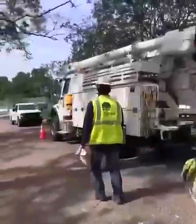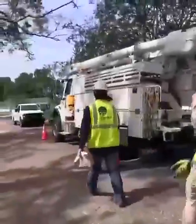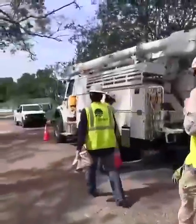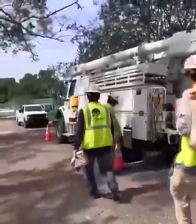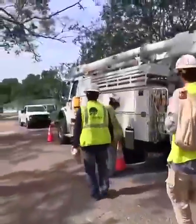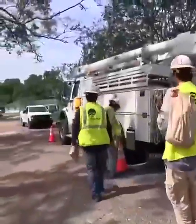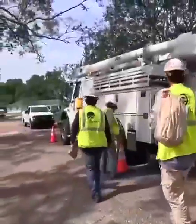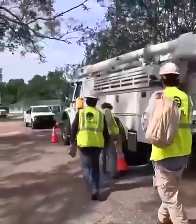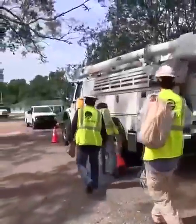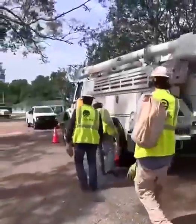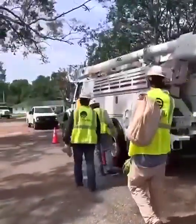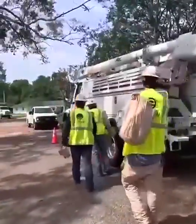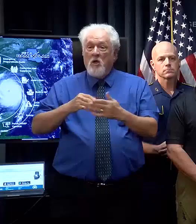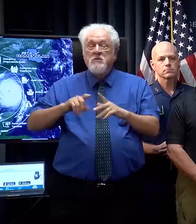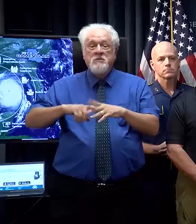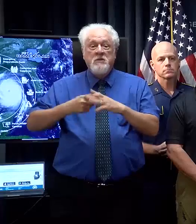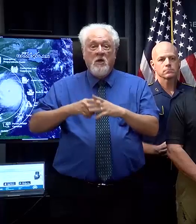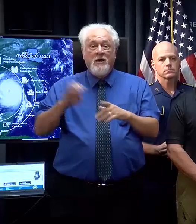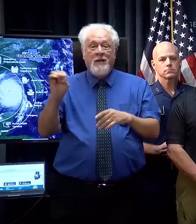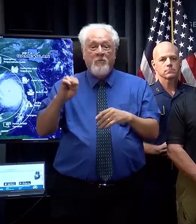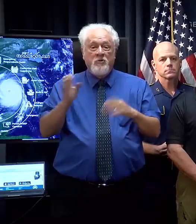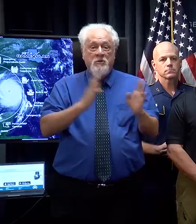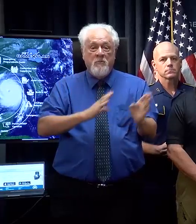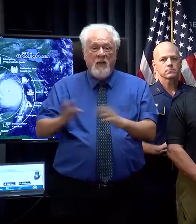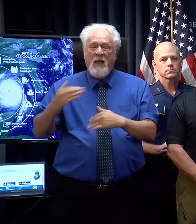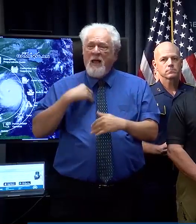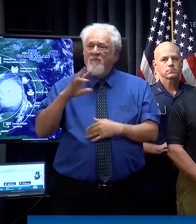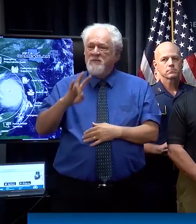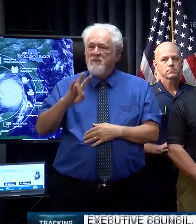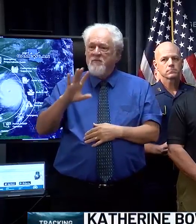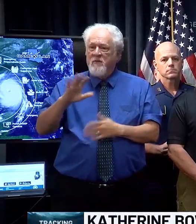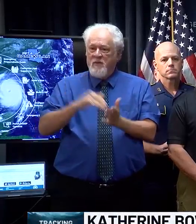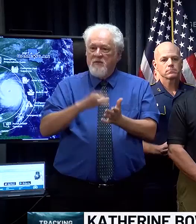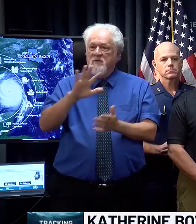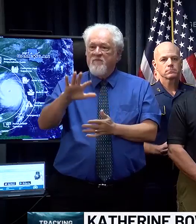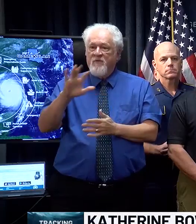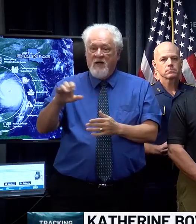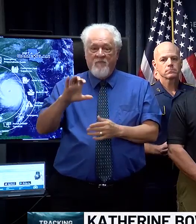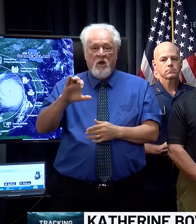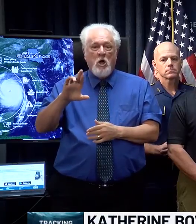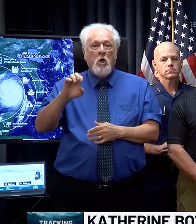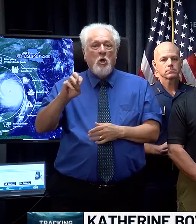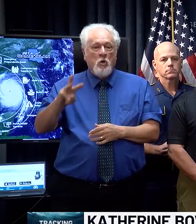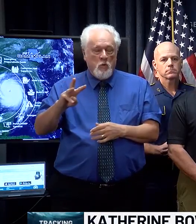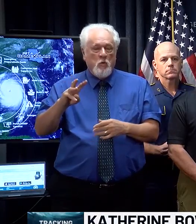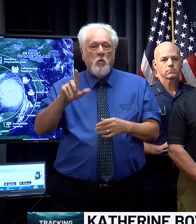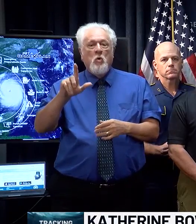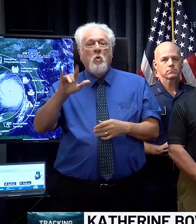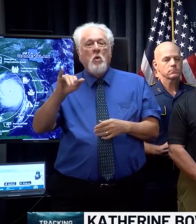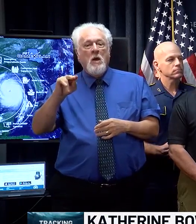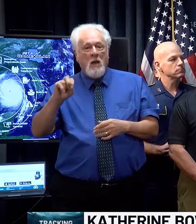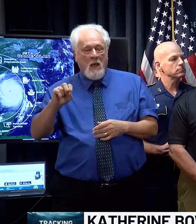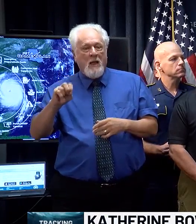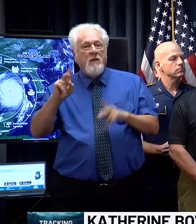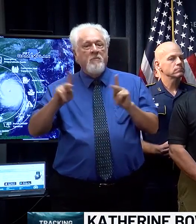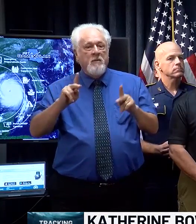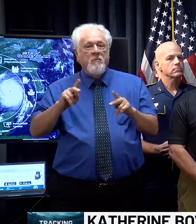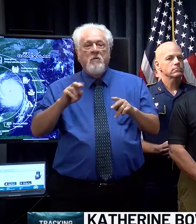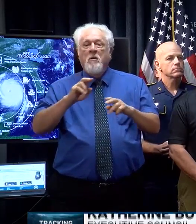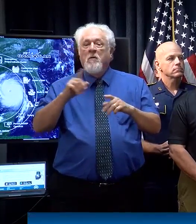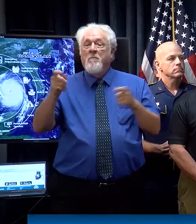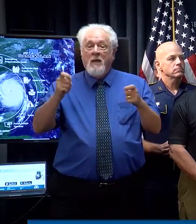for post storm help with power outages. We have about 7,500 additional crewmen including linemen and vegetation management personnel